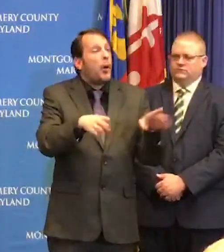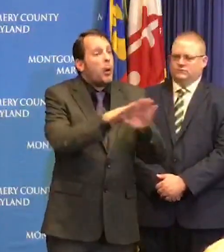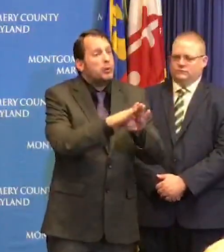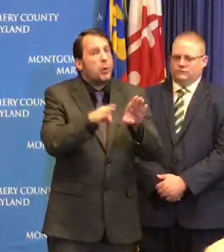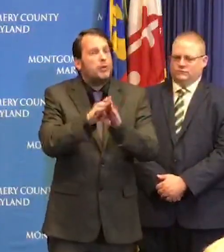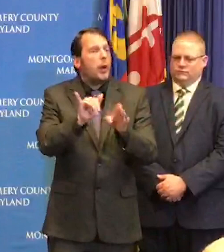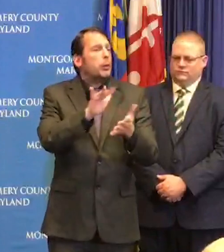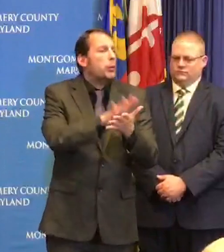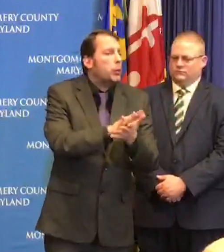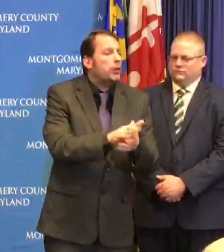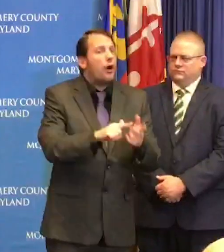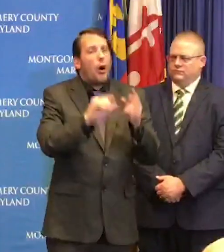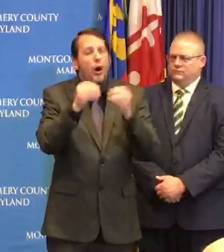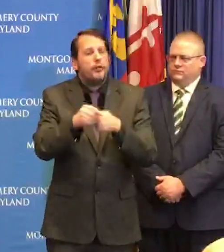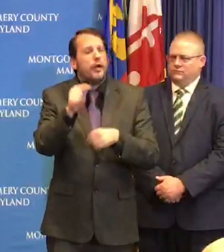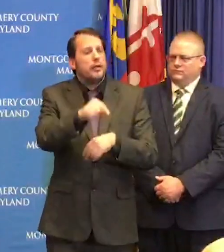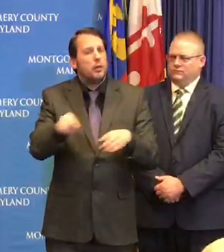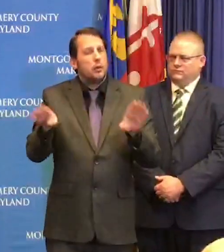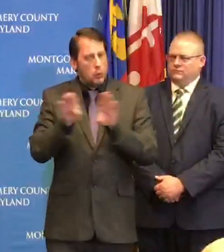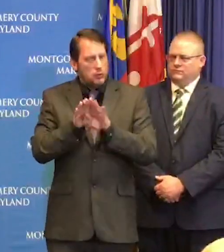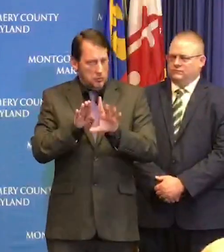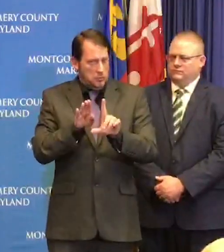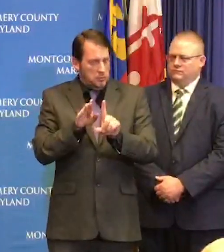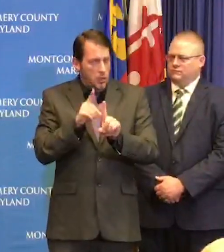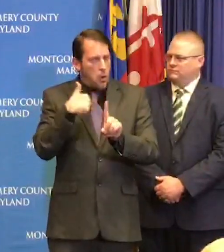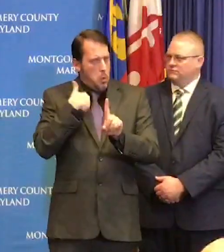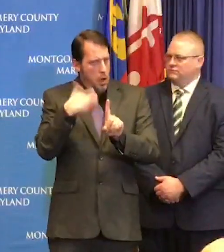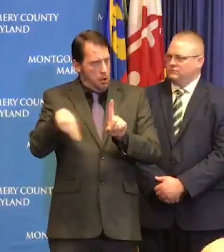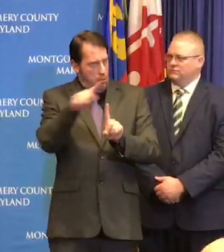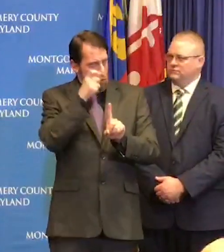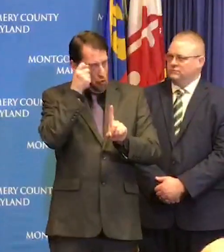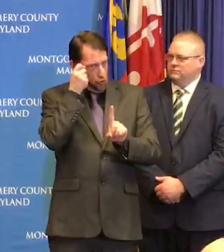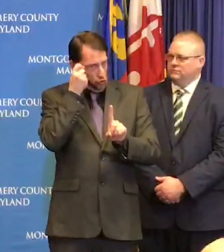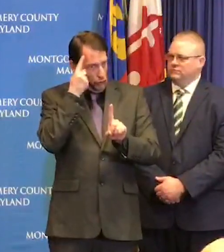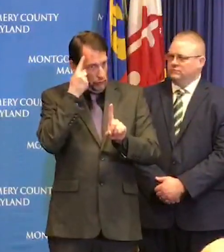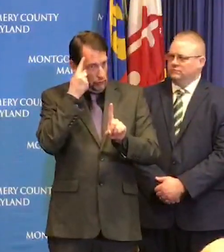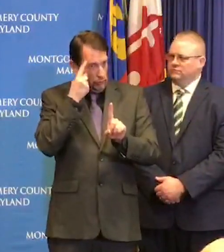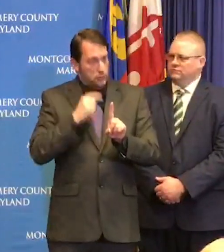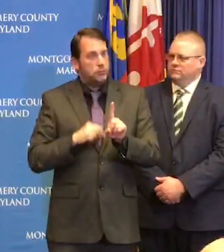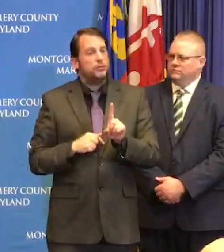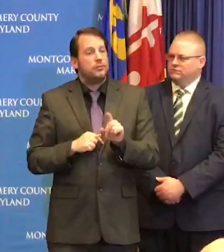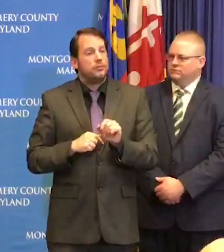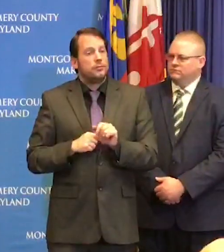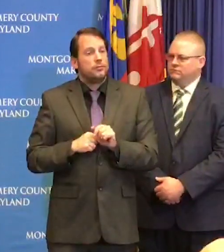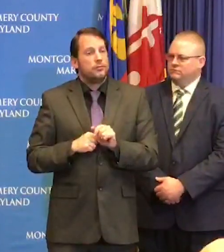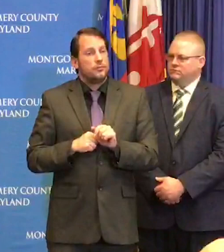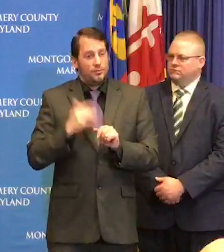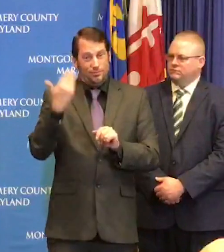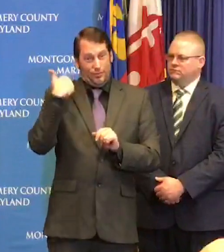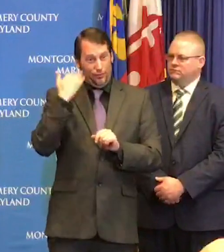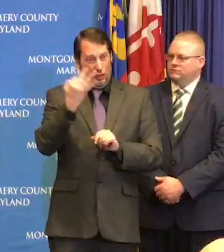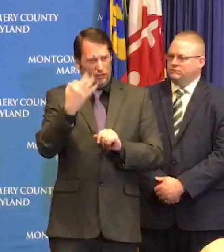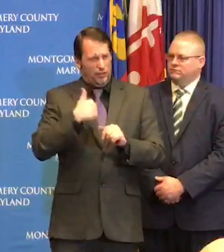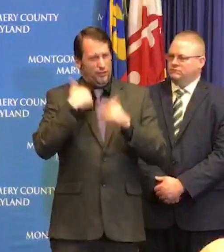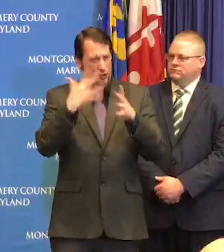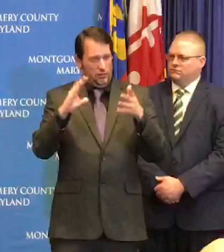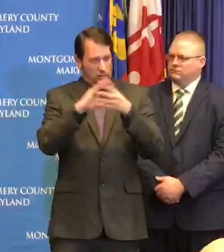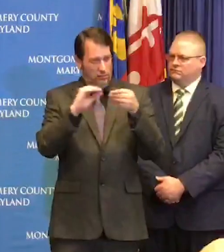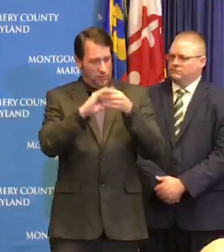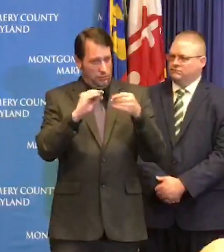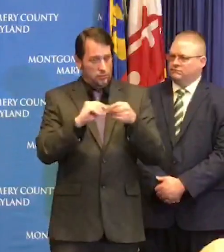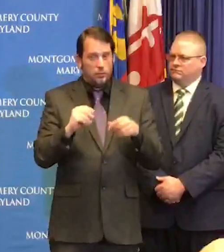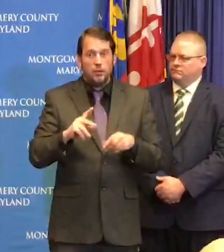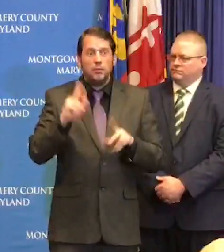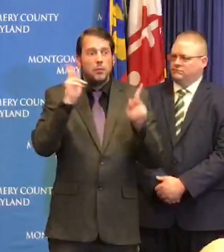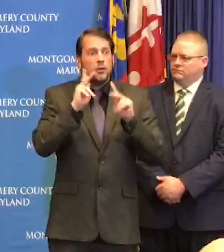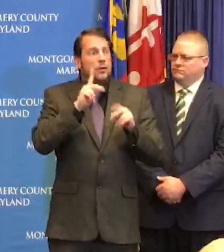that again as I mentioned last Friday that does not mean you're going to see everyone walking around in public and hazmat suits and